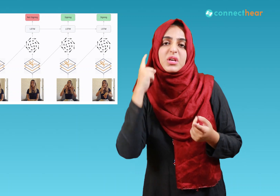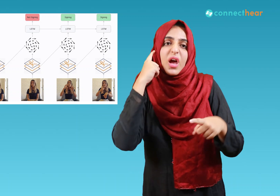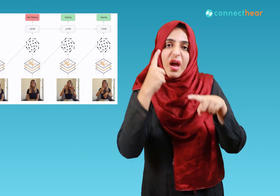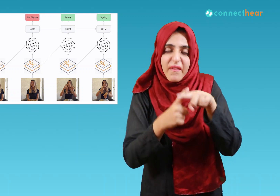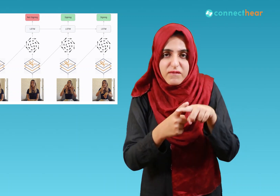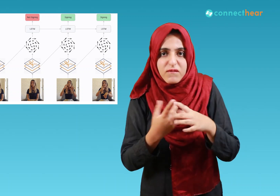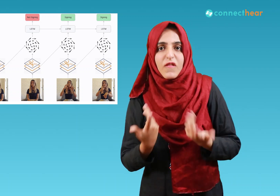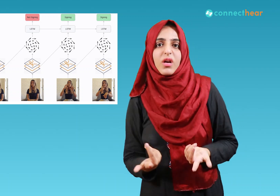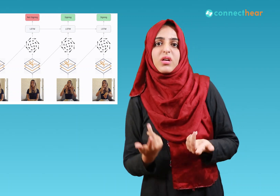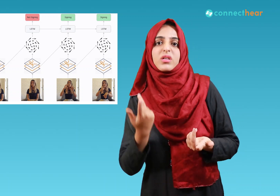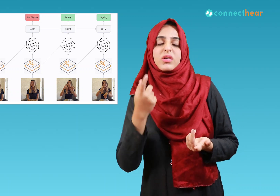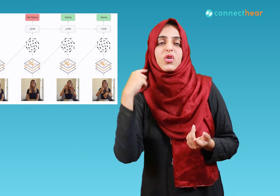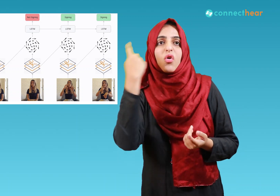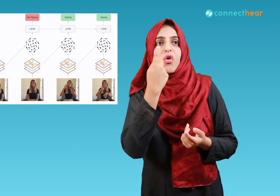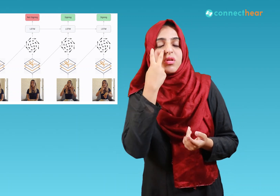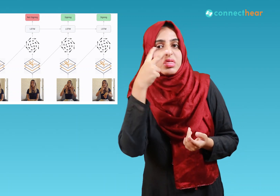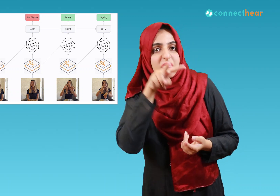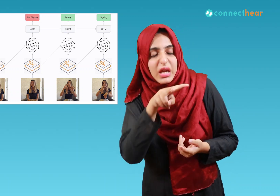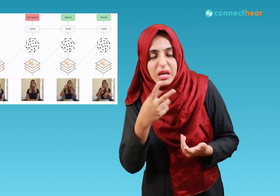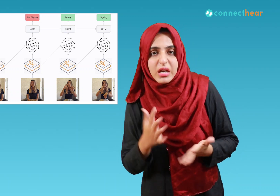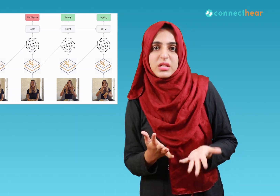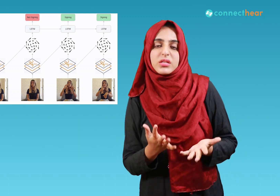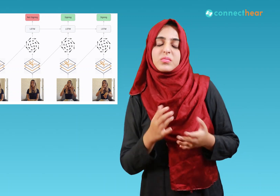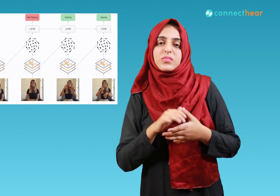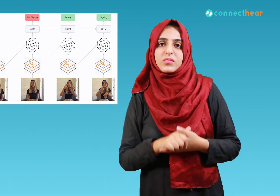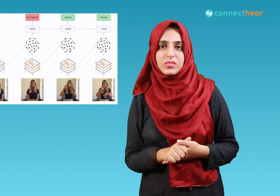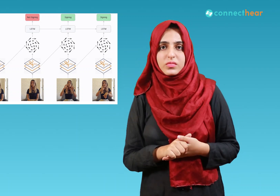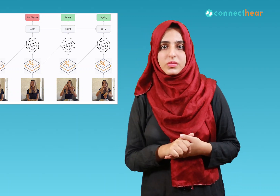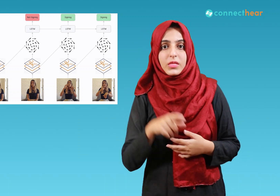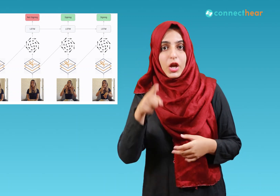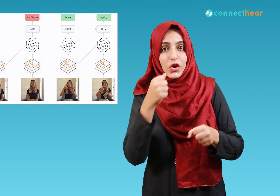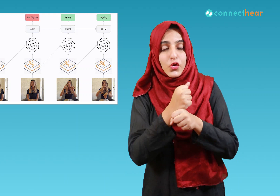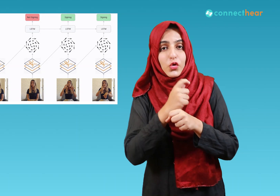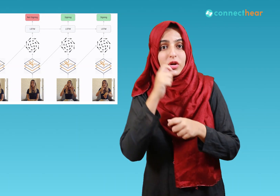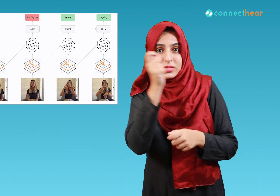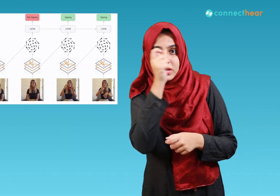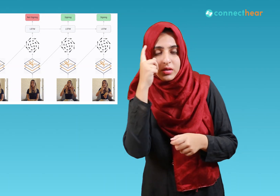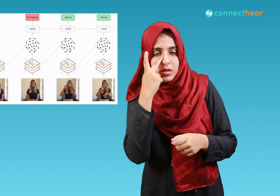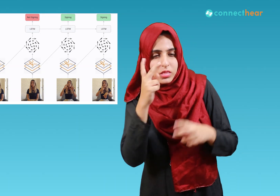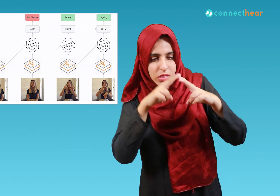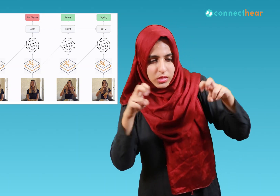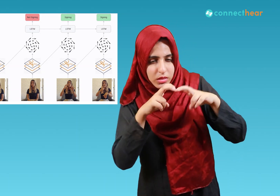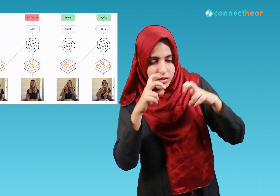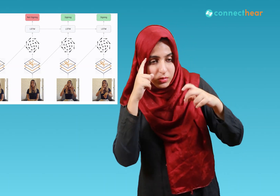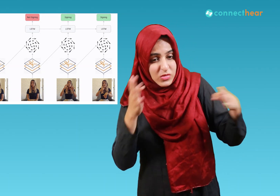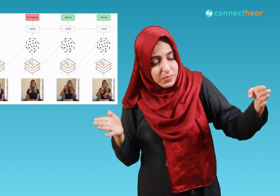or people who can't see so Google researchers are trying to curb this gap and they have recently published a